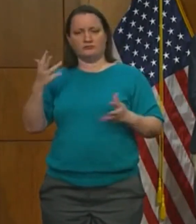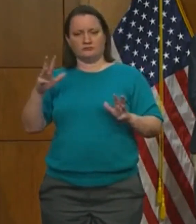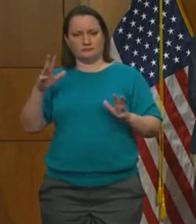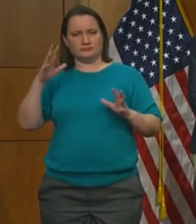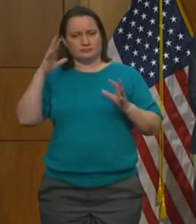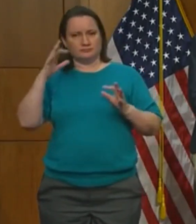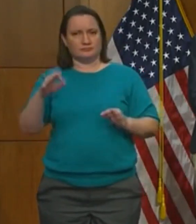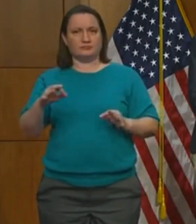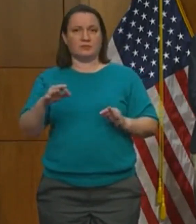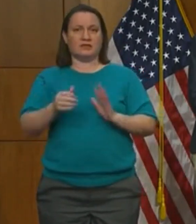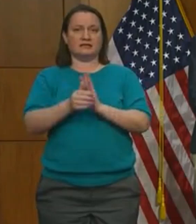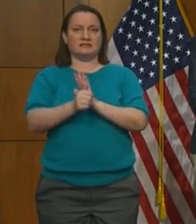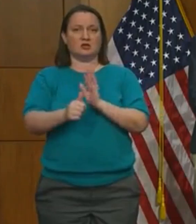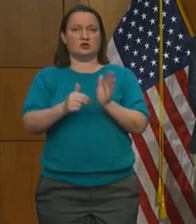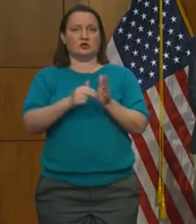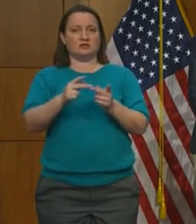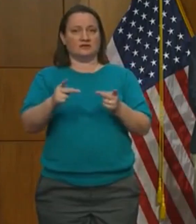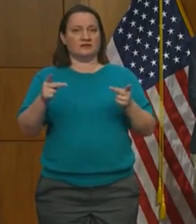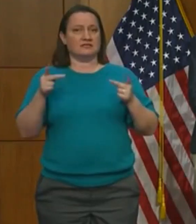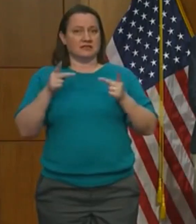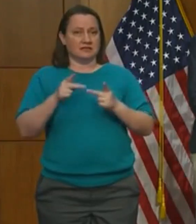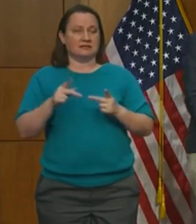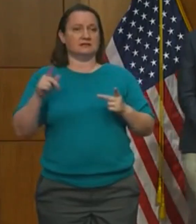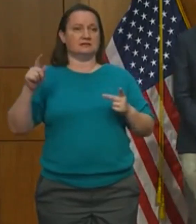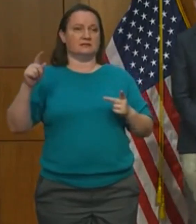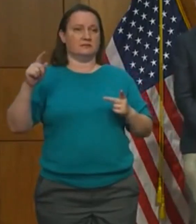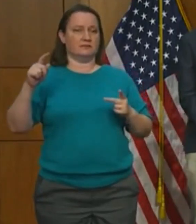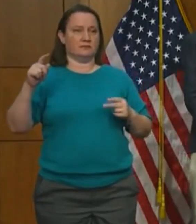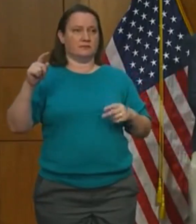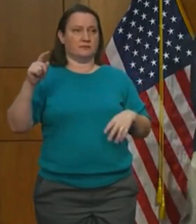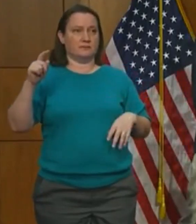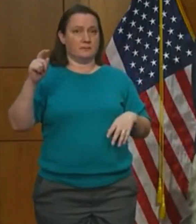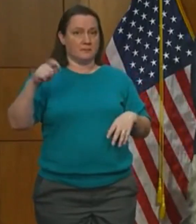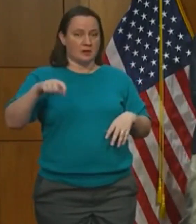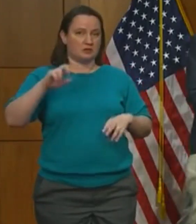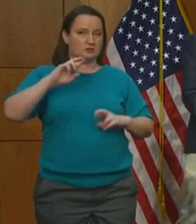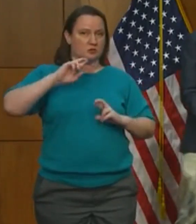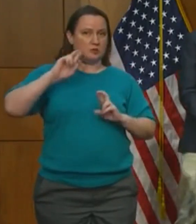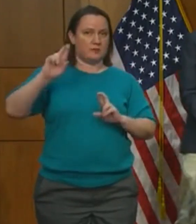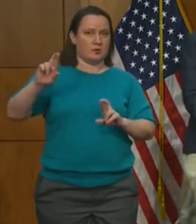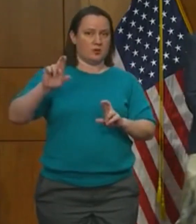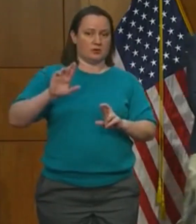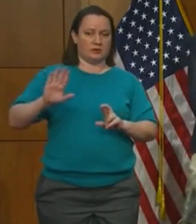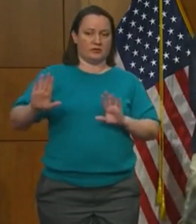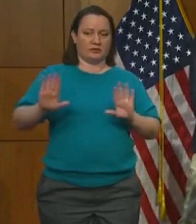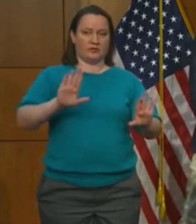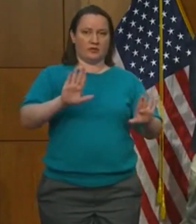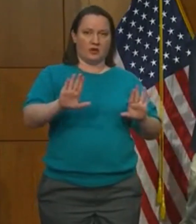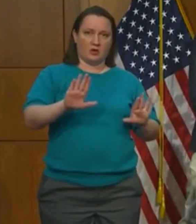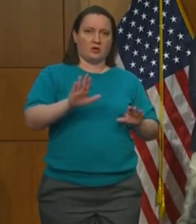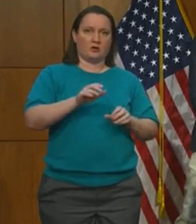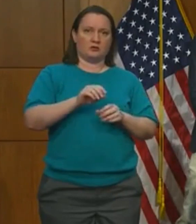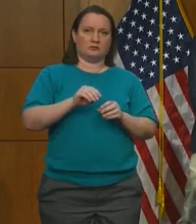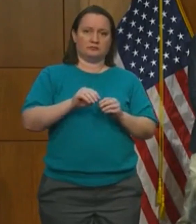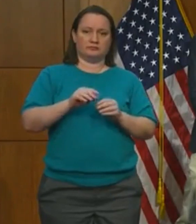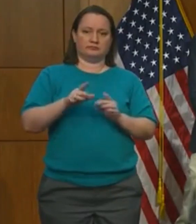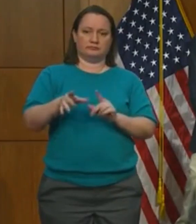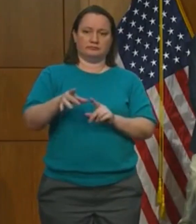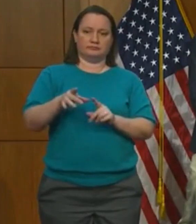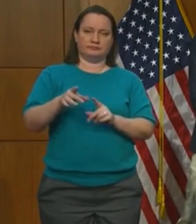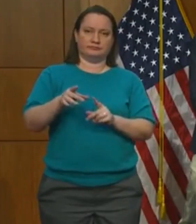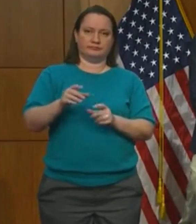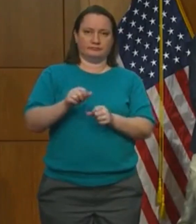skilled nursing facilities will have to report such outbreaks and CMS will be posting